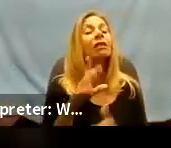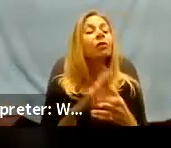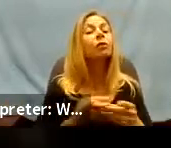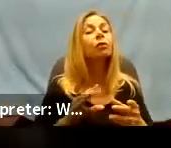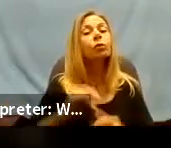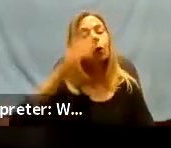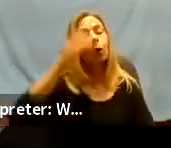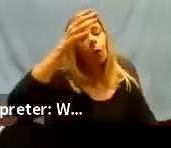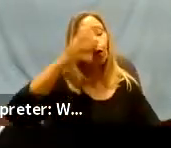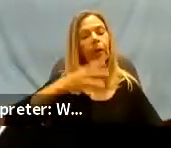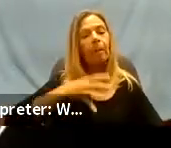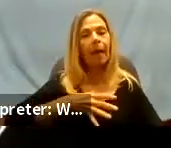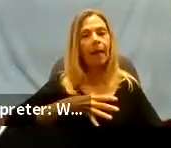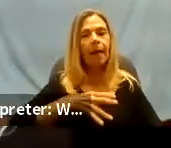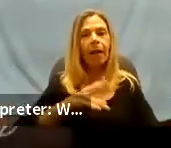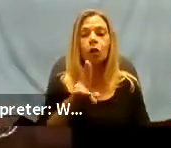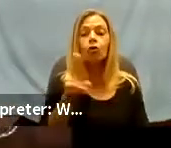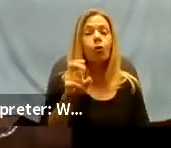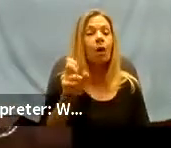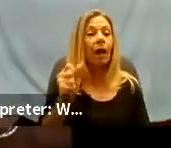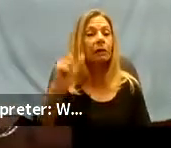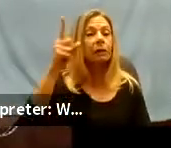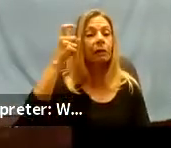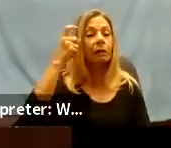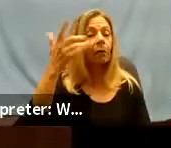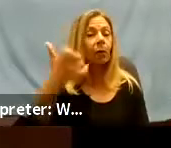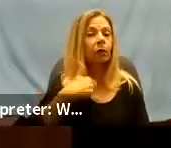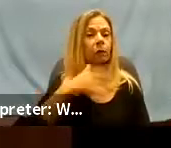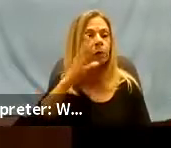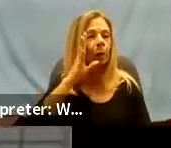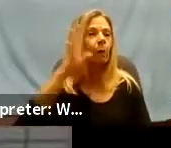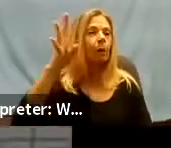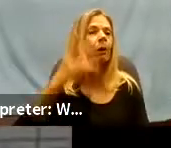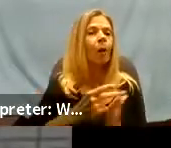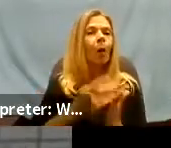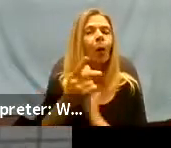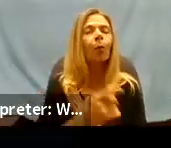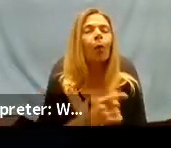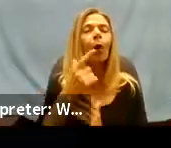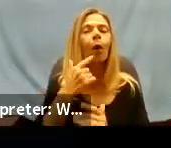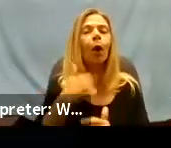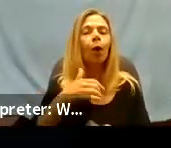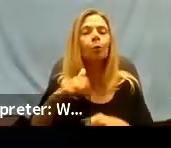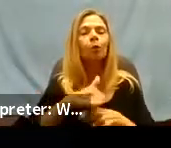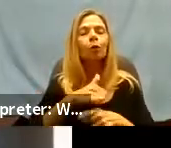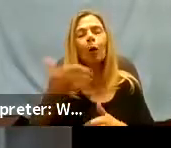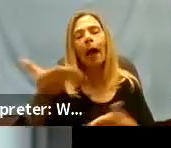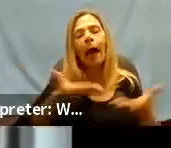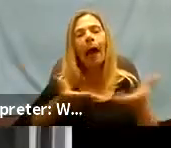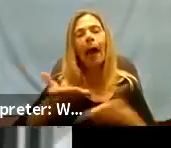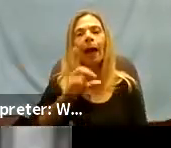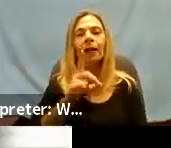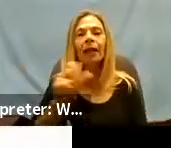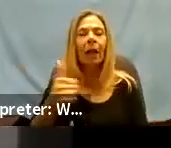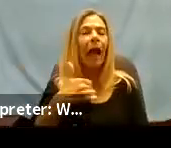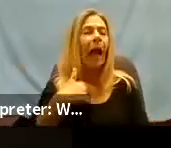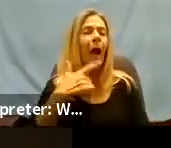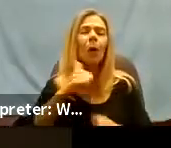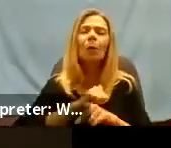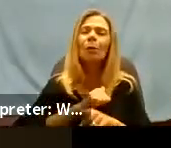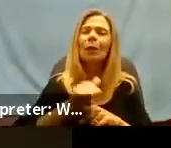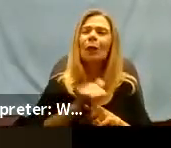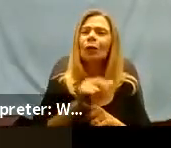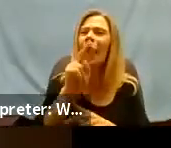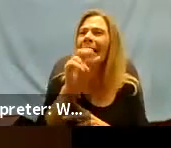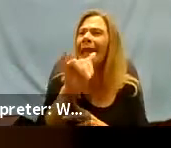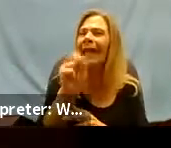me to create a program on hiring the disabled. I'll be training every agency. CIA, NASA, all of them. Yeah! Who